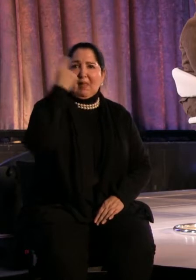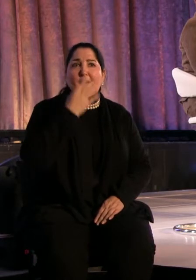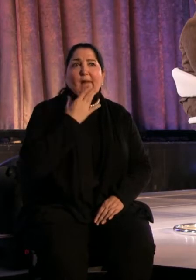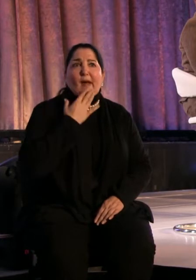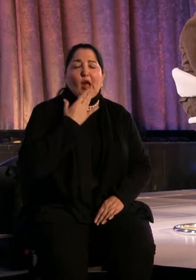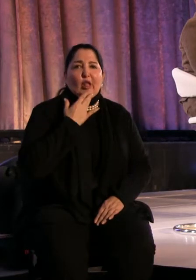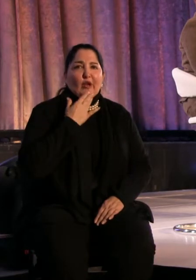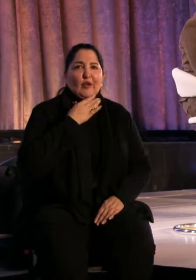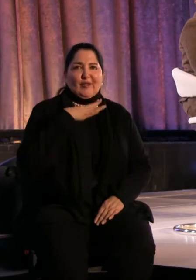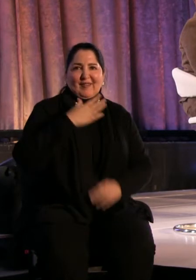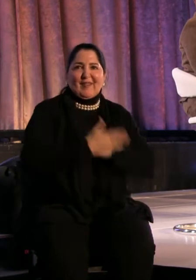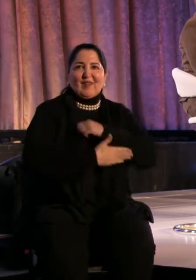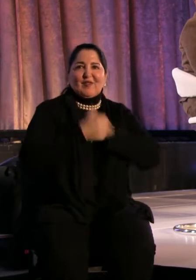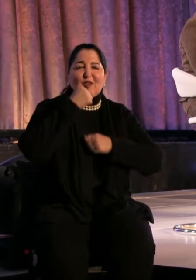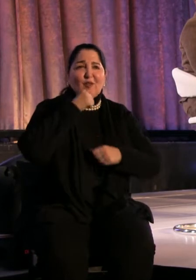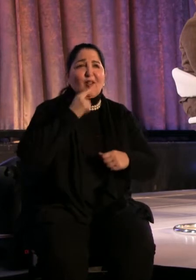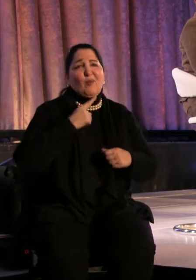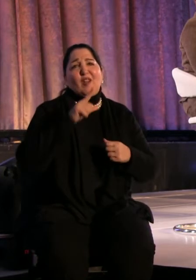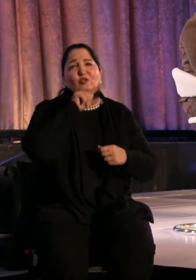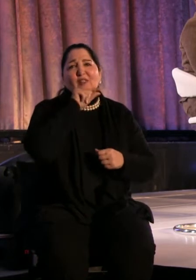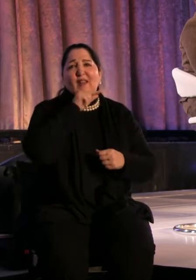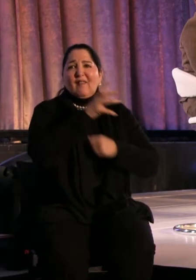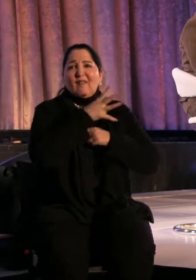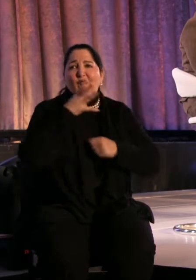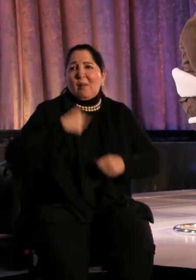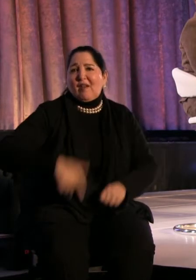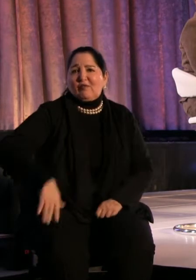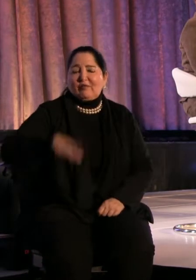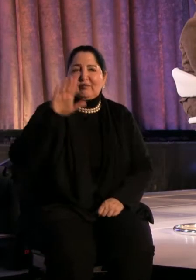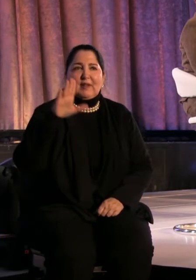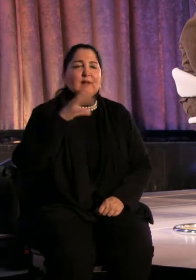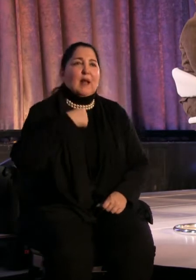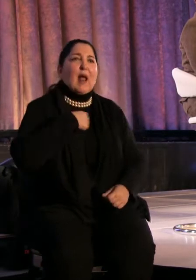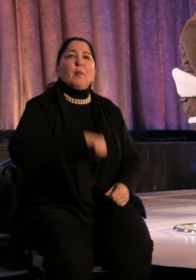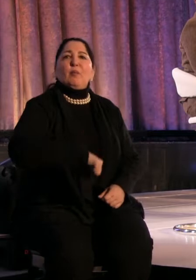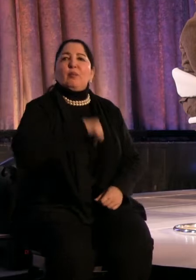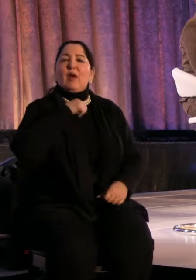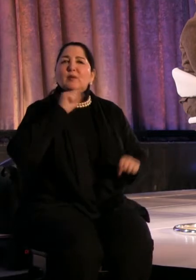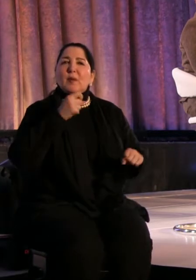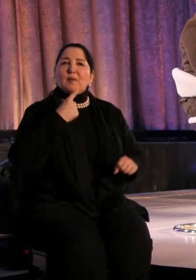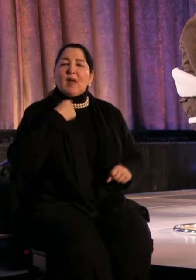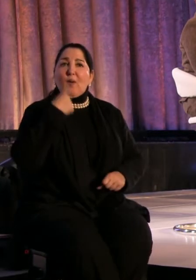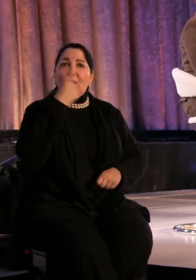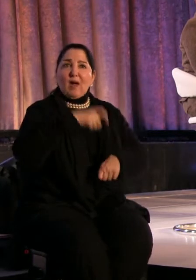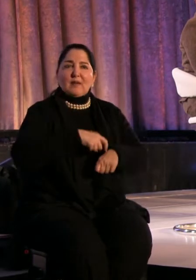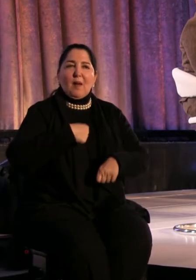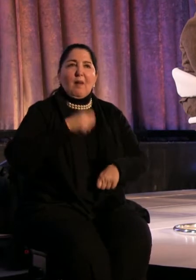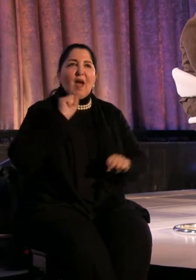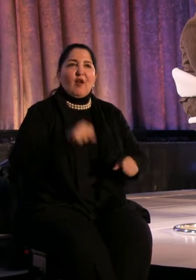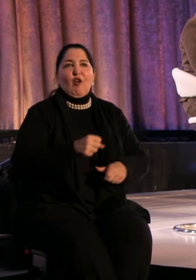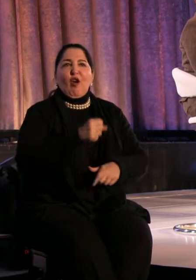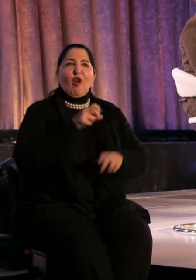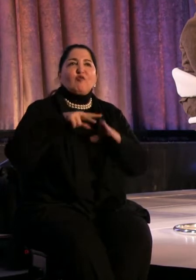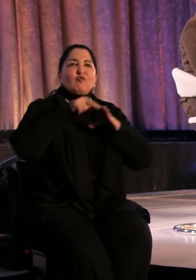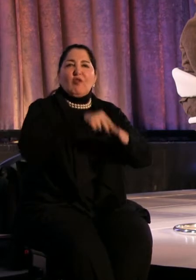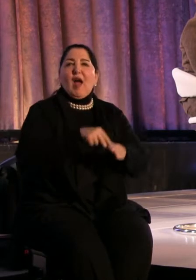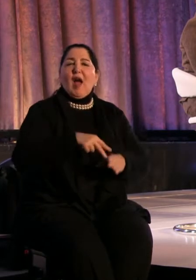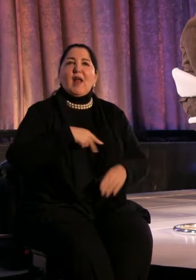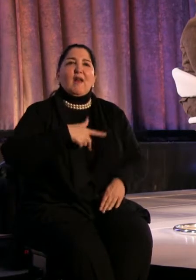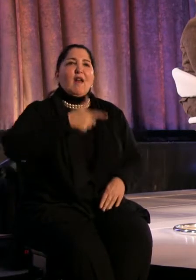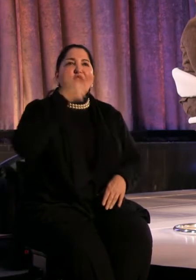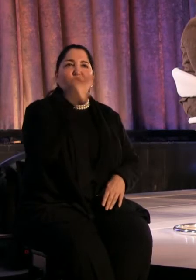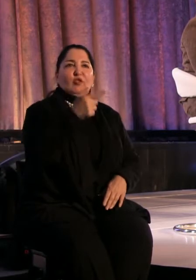I'm very proud of being able to say that once I was able to out-ride, out-hunt, out-shoot any man I knew.